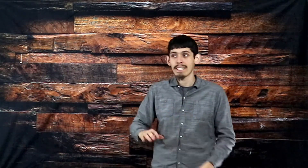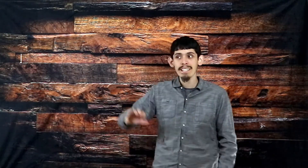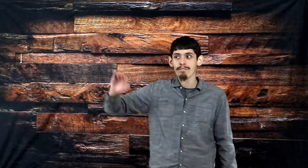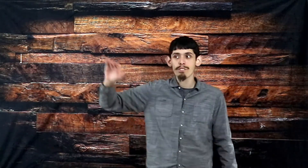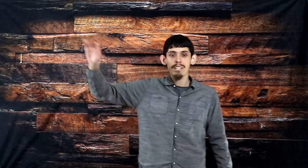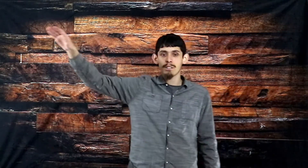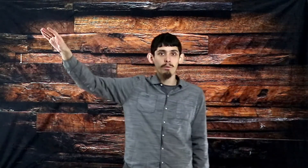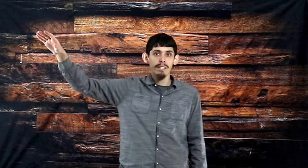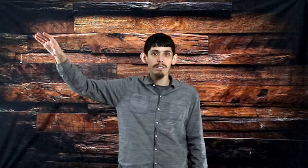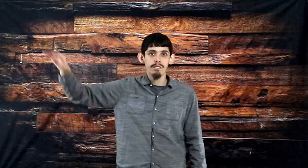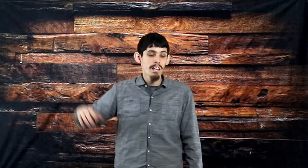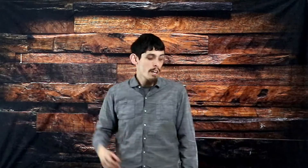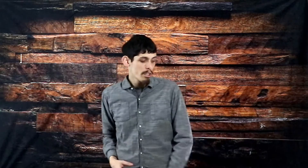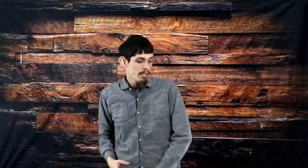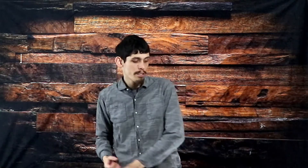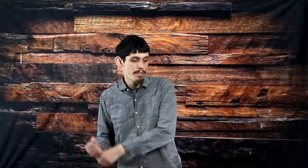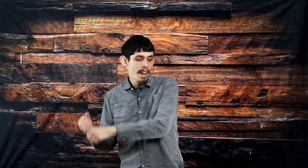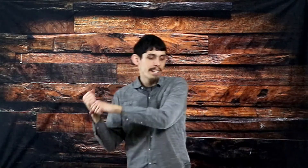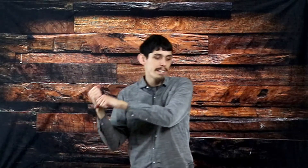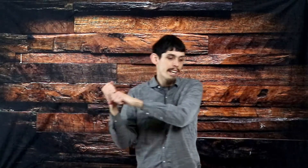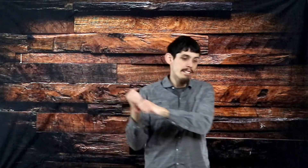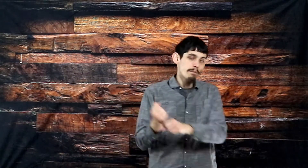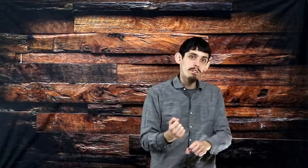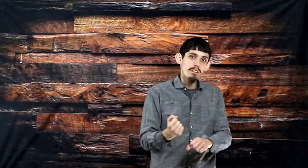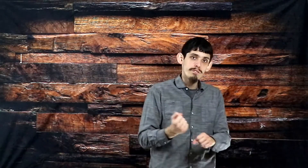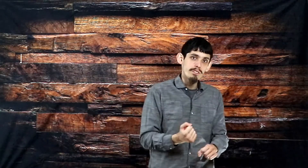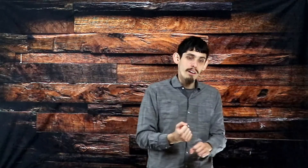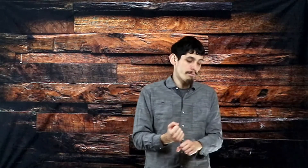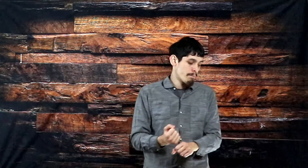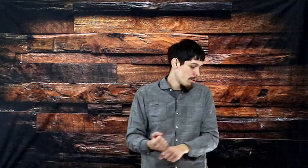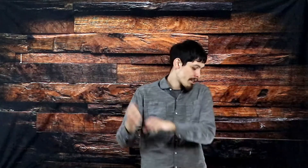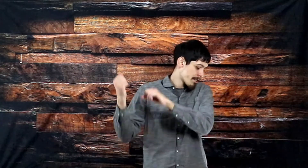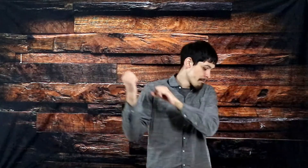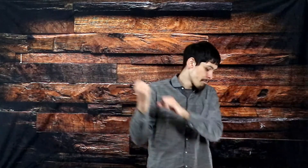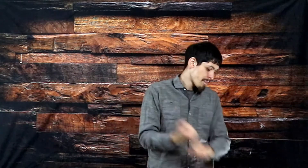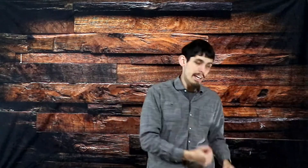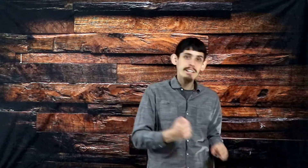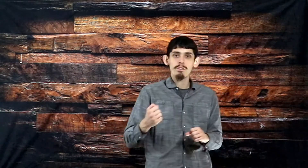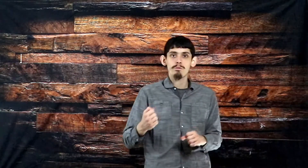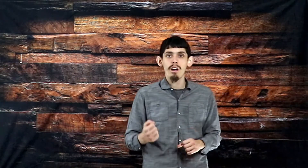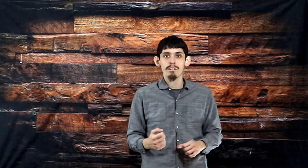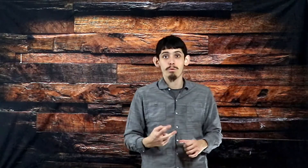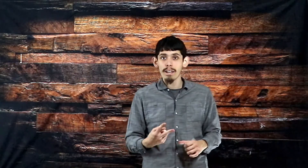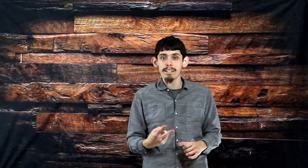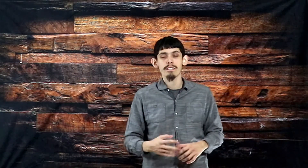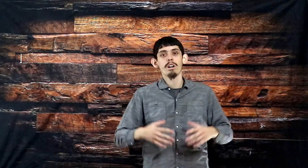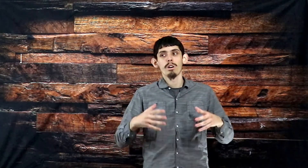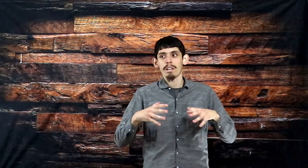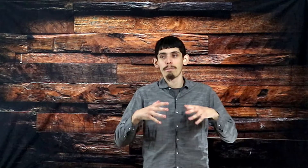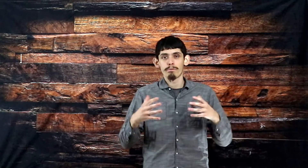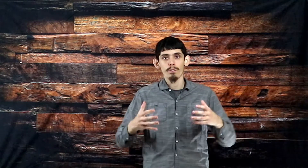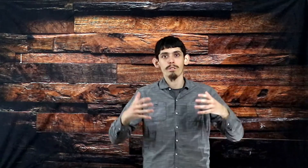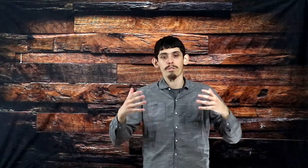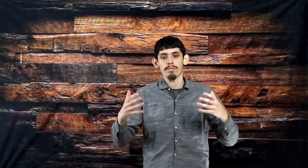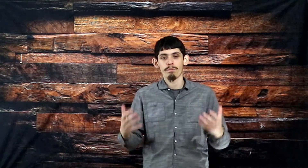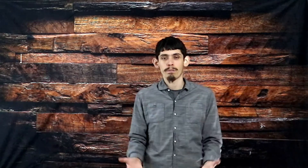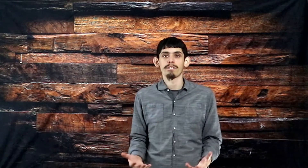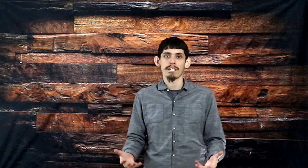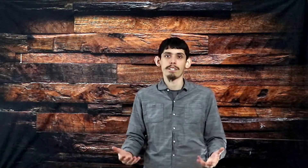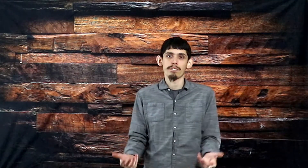didn't have to die twice. That symbol of Moses hitting the rock twice, it broke the representation of